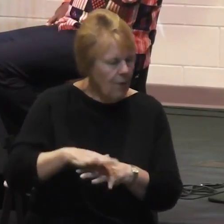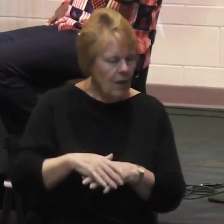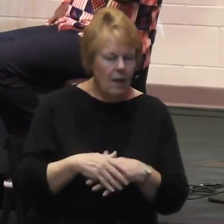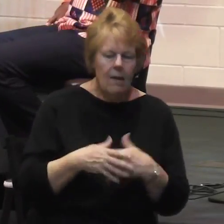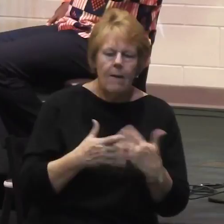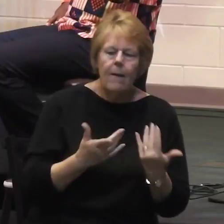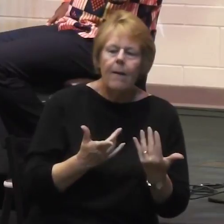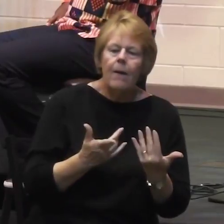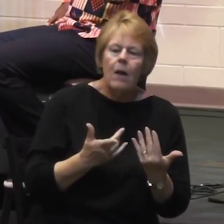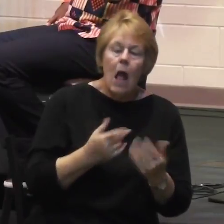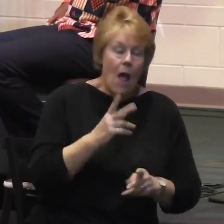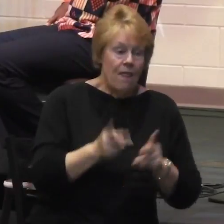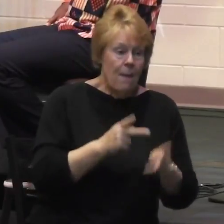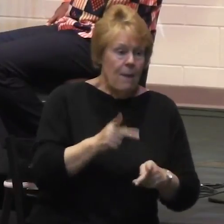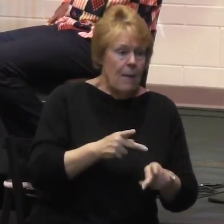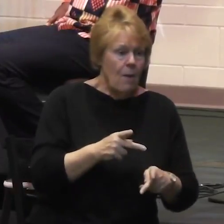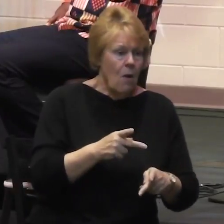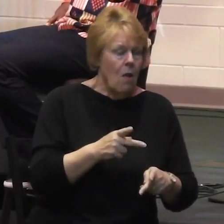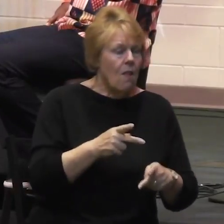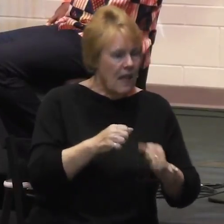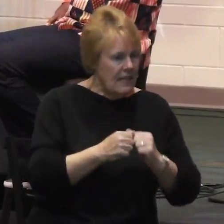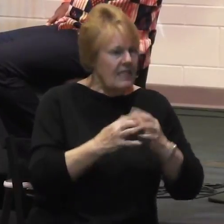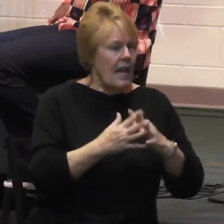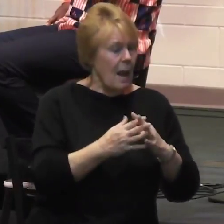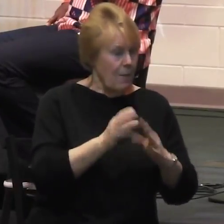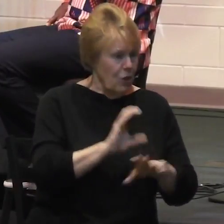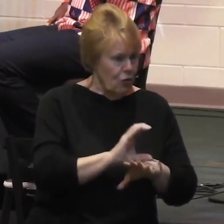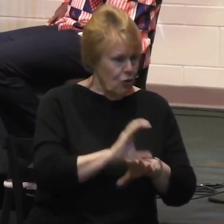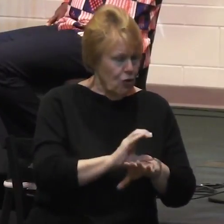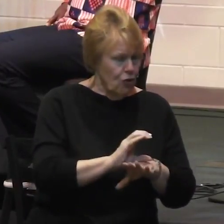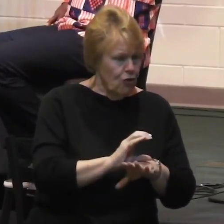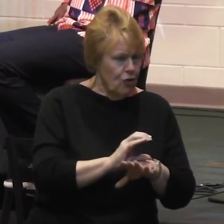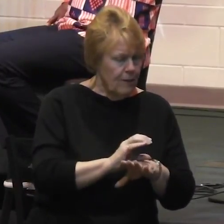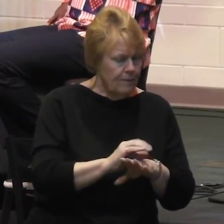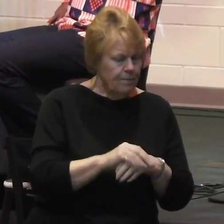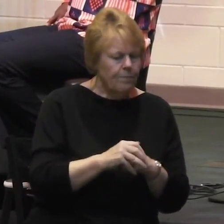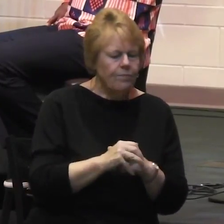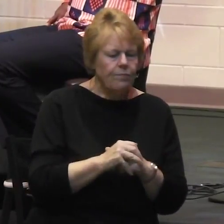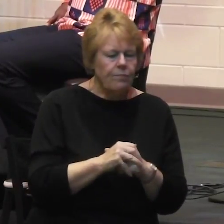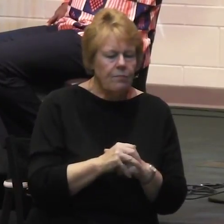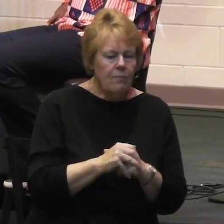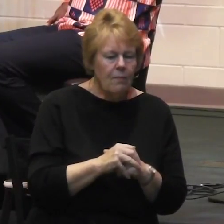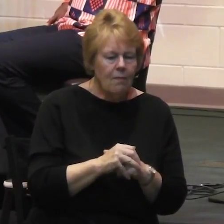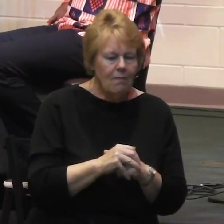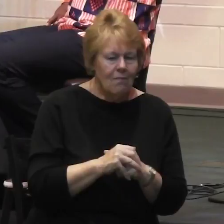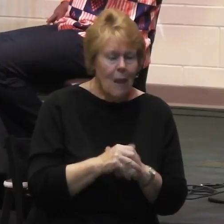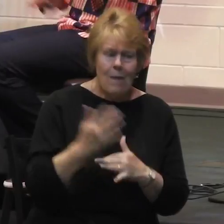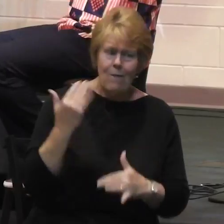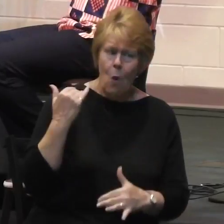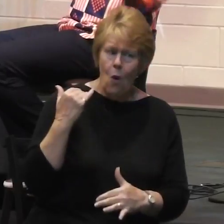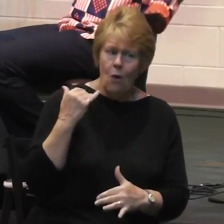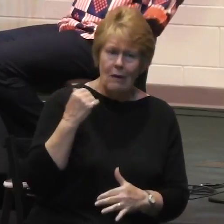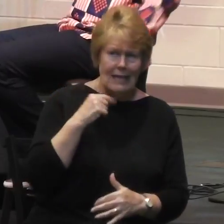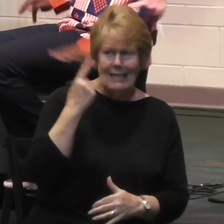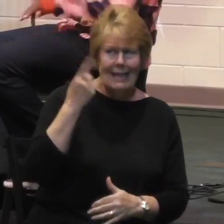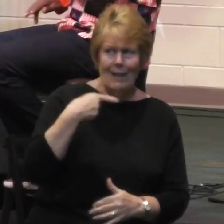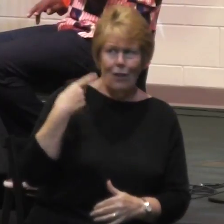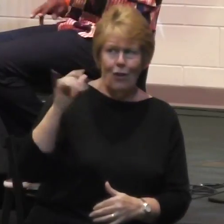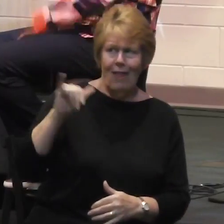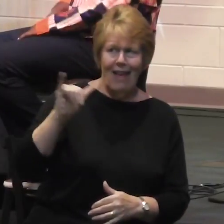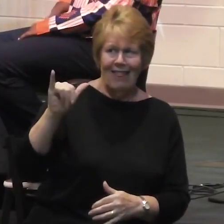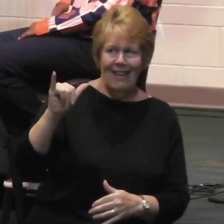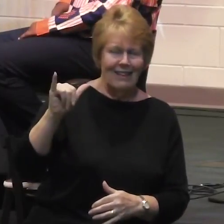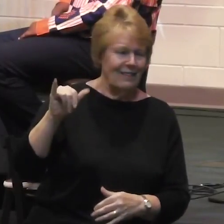church had discernment to find property in the area. It didn't look anything like it does right now. It was just open field